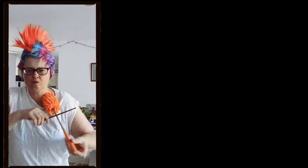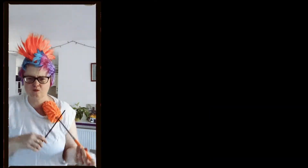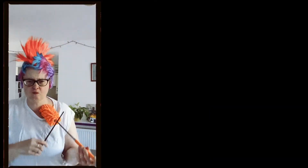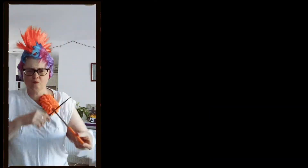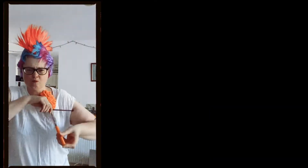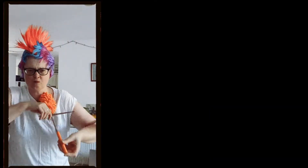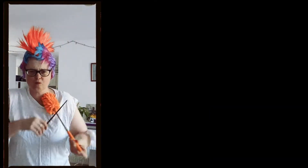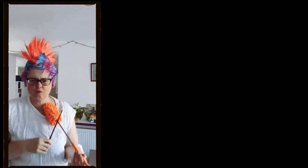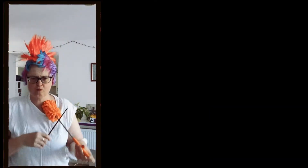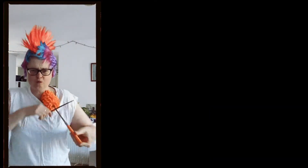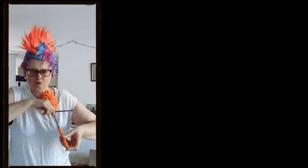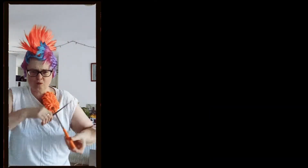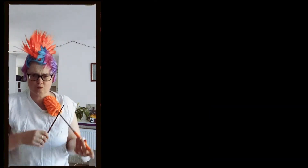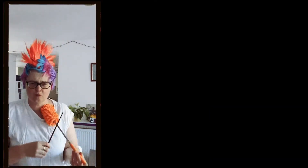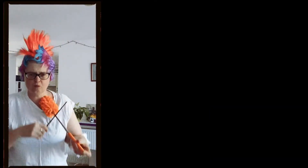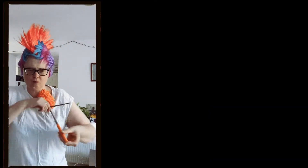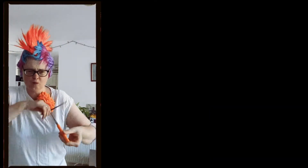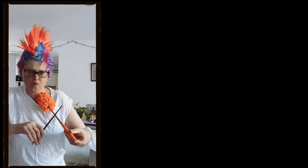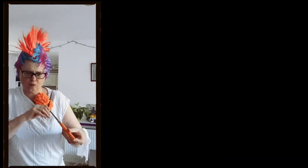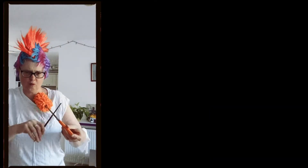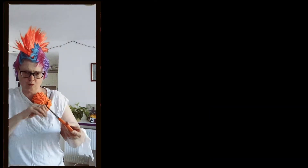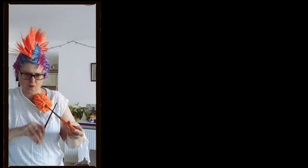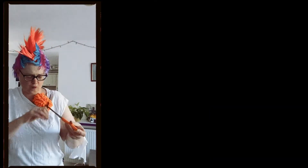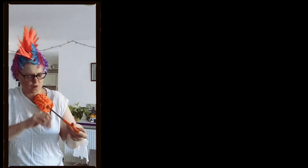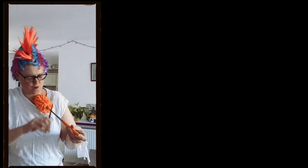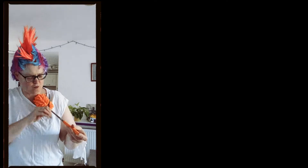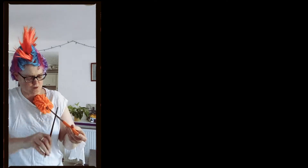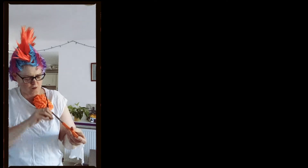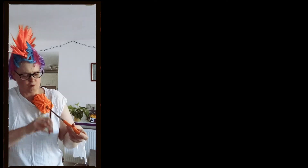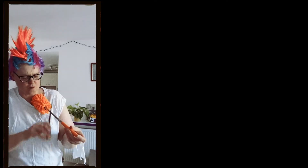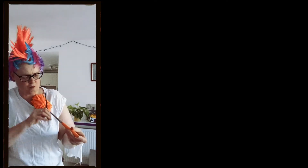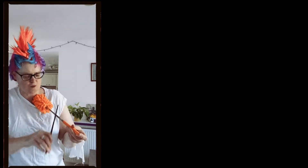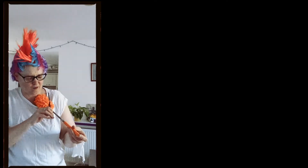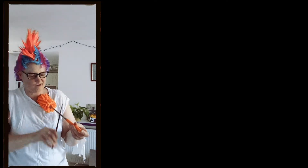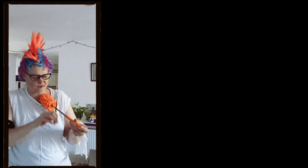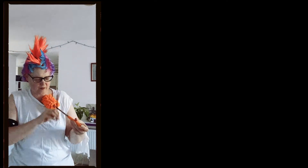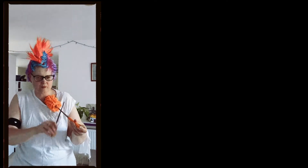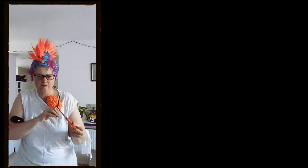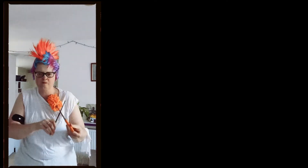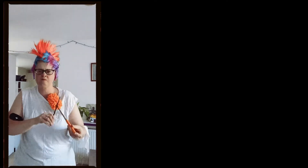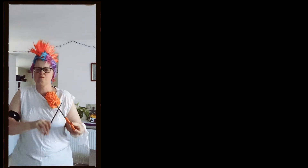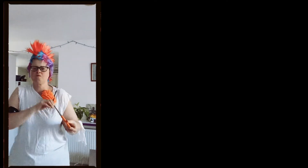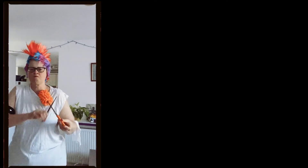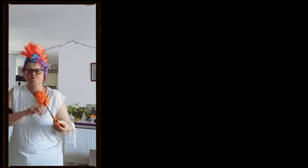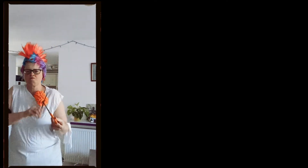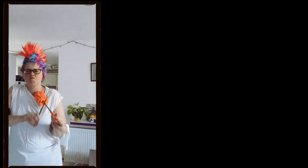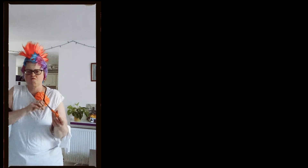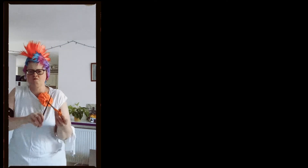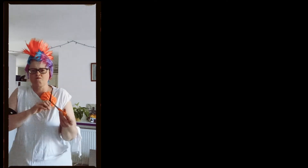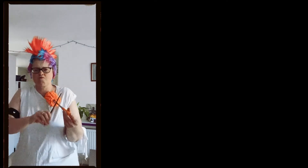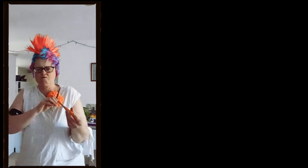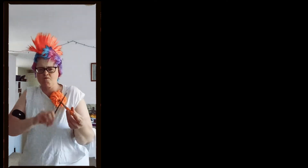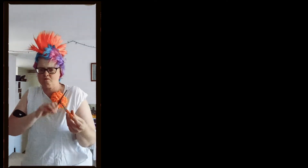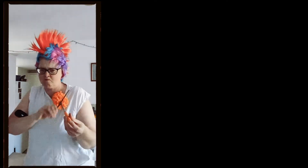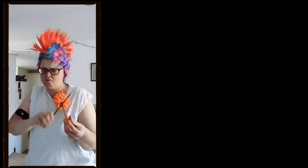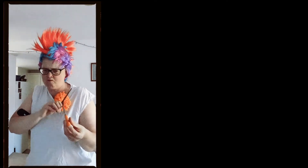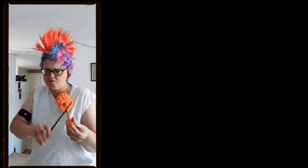never face the facts I see a red door and I'll never face